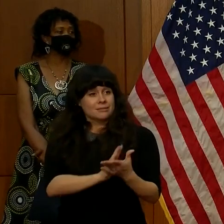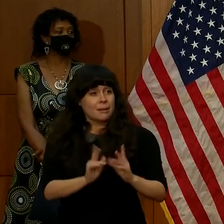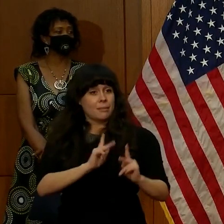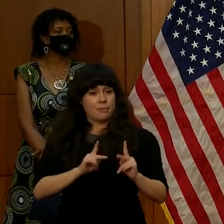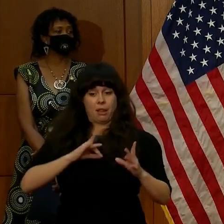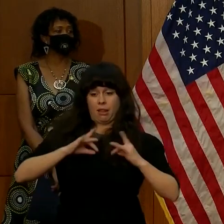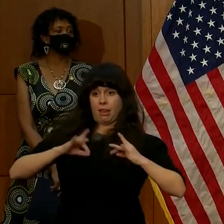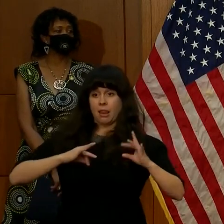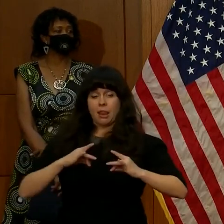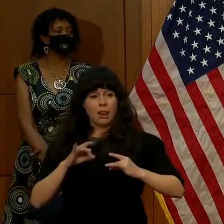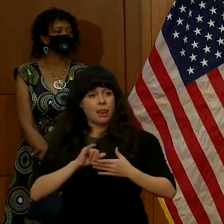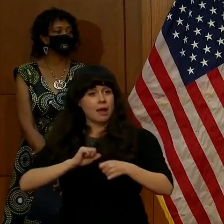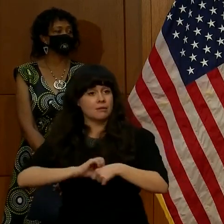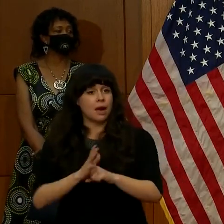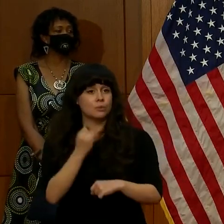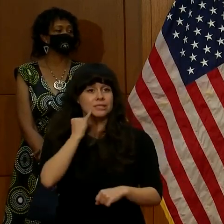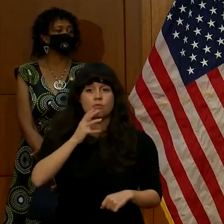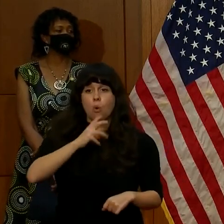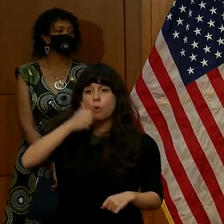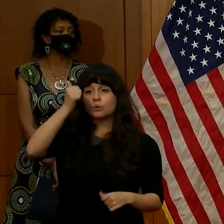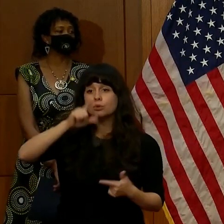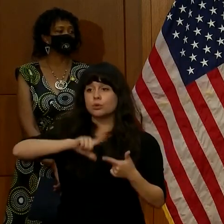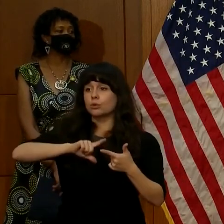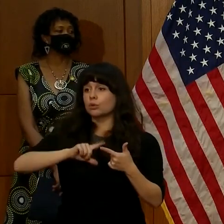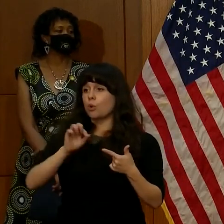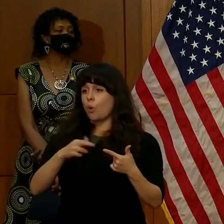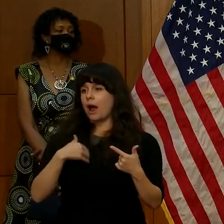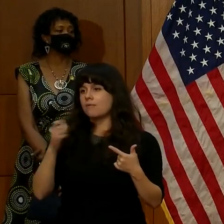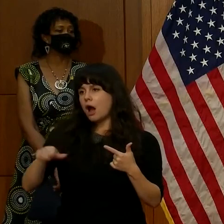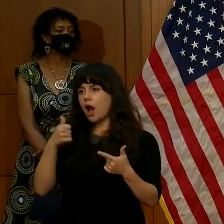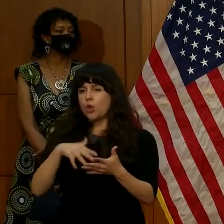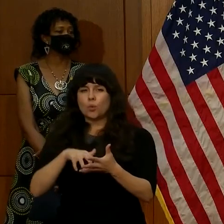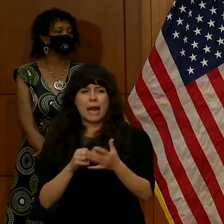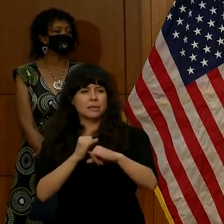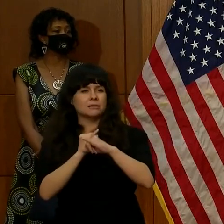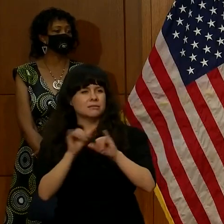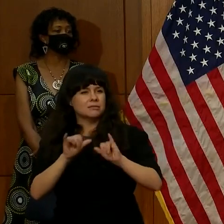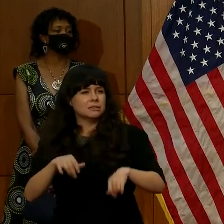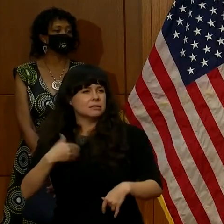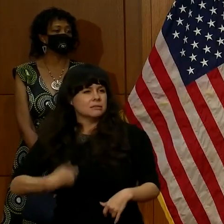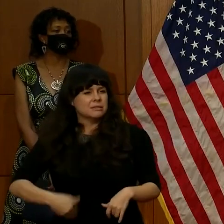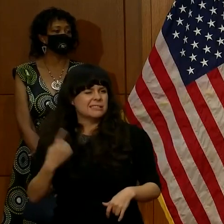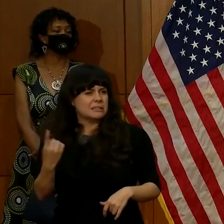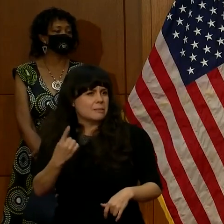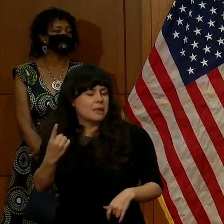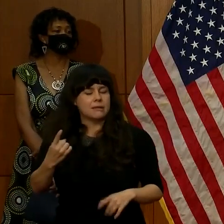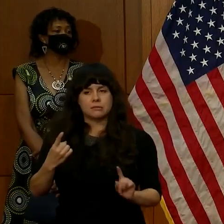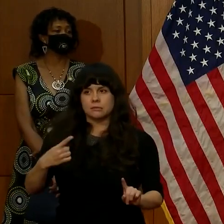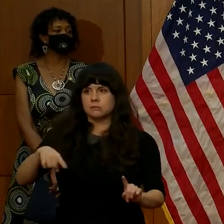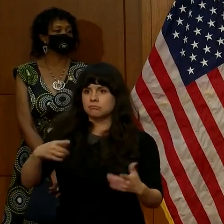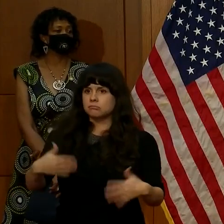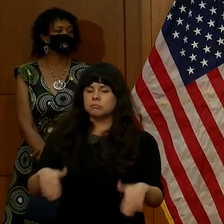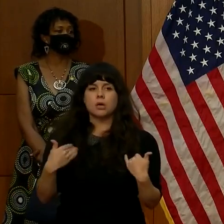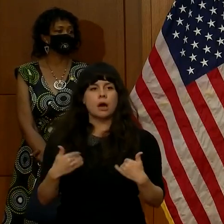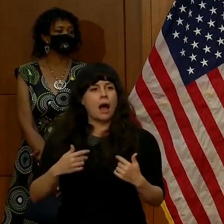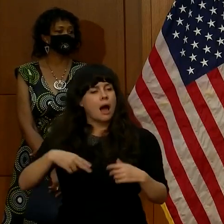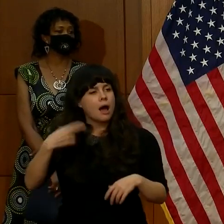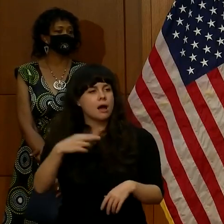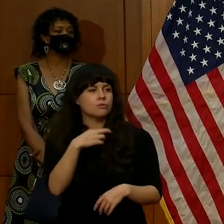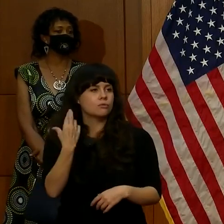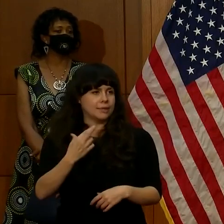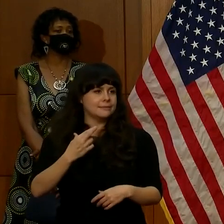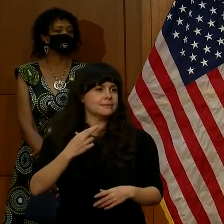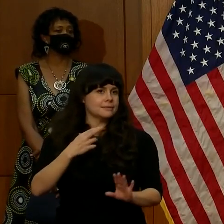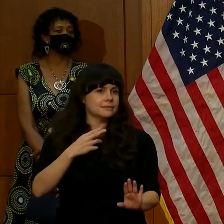the virus, whether they be elderly or whether they have other underlying medical conditions, they are at a tremendous risk to have a poor